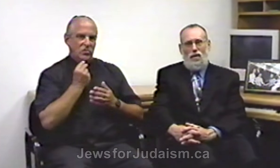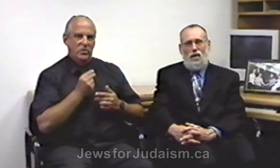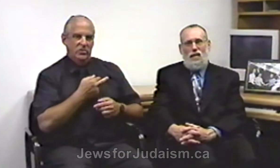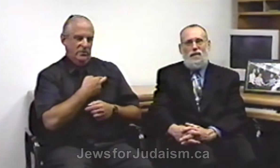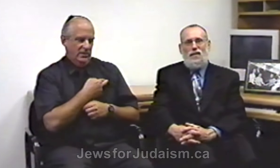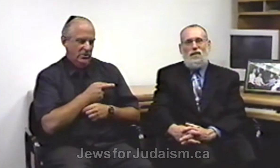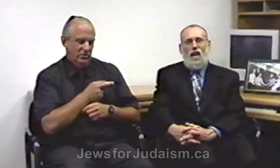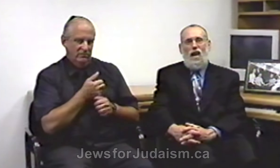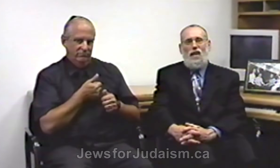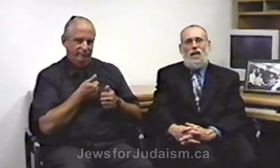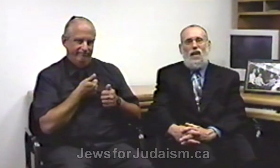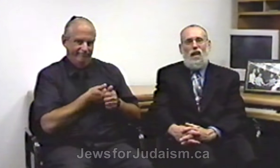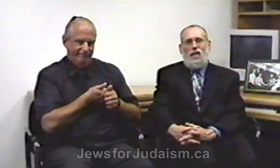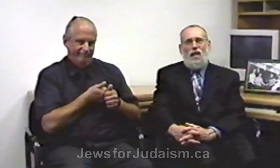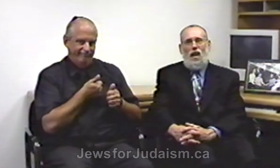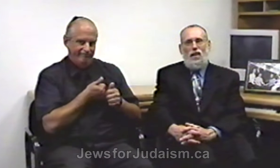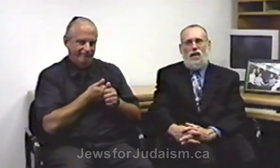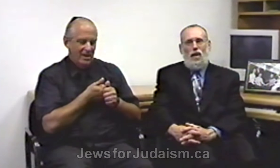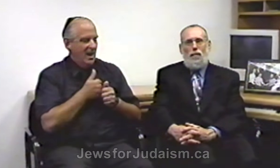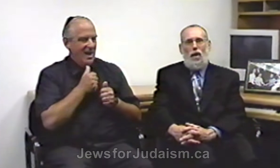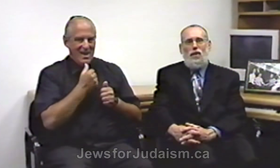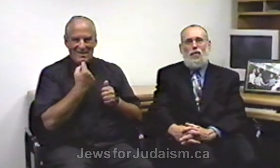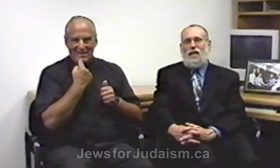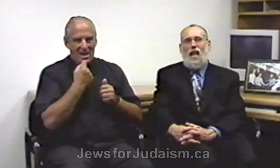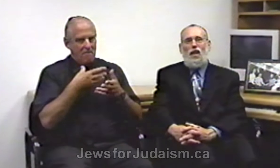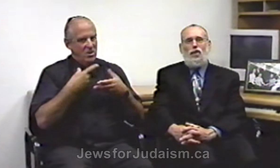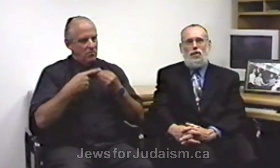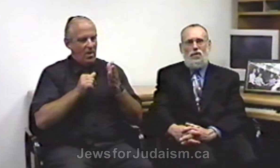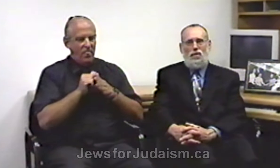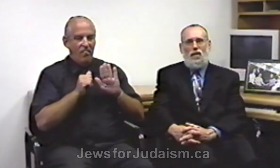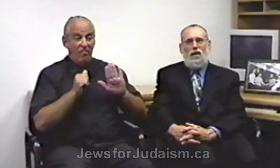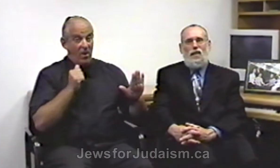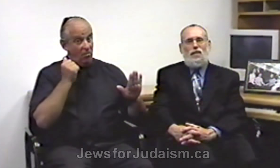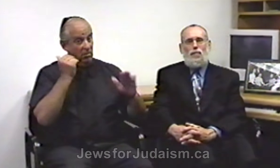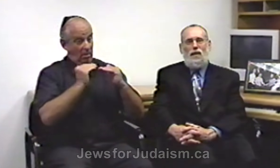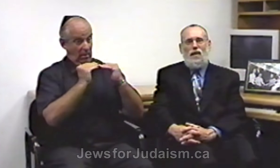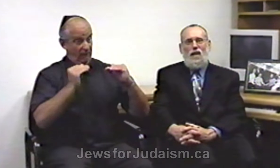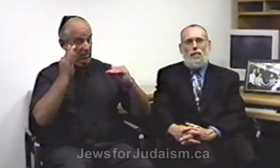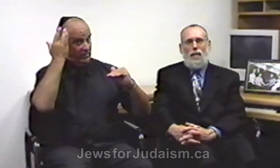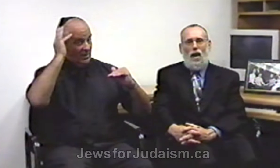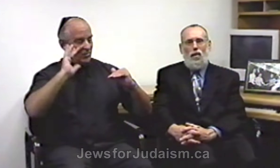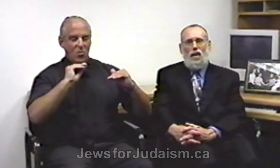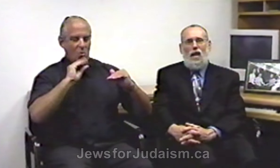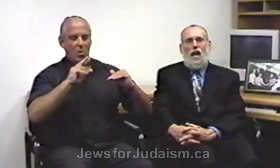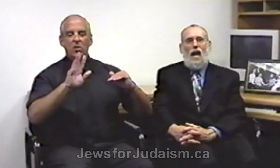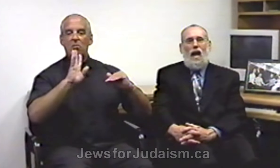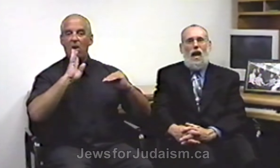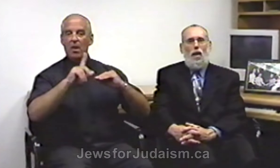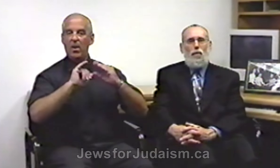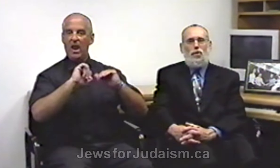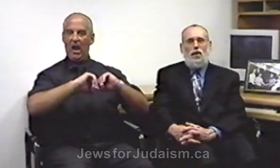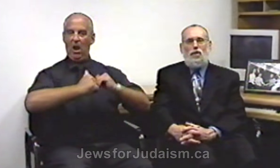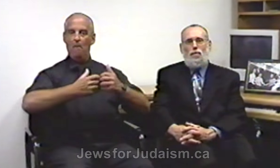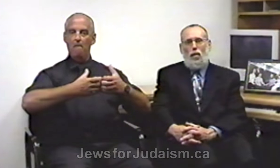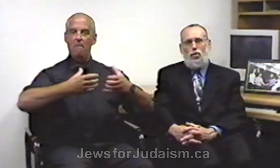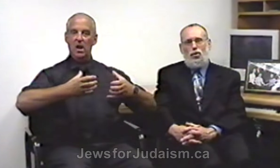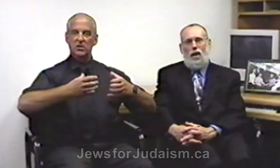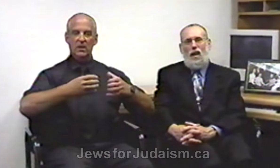This is not telling about their intelligence. It's speaking about how much exposure and